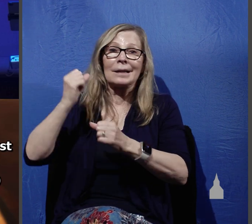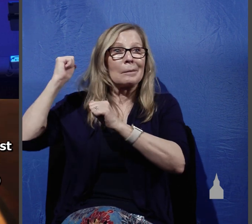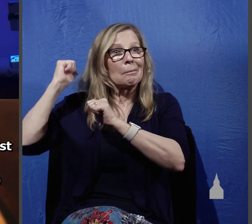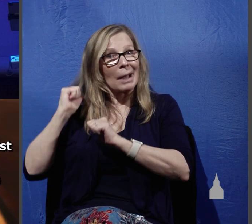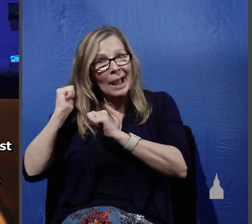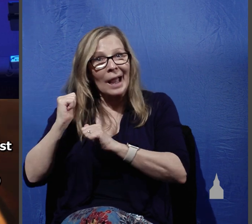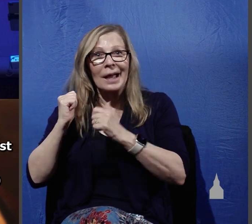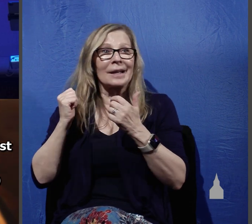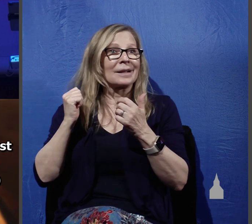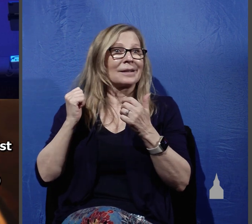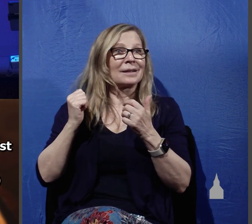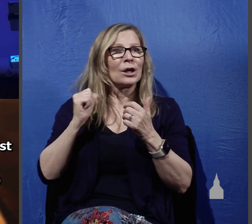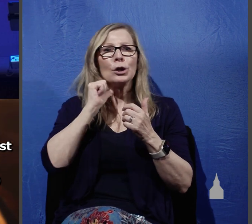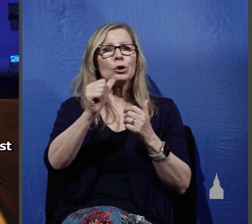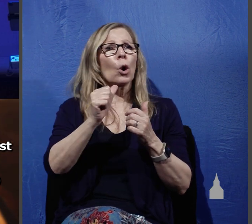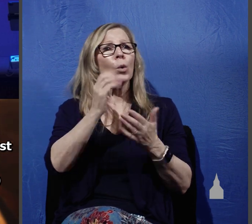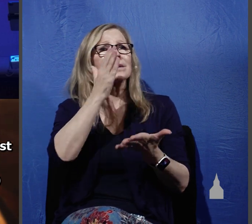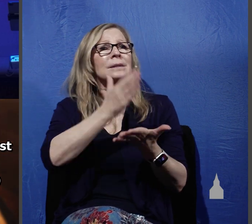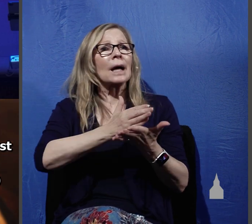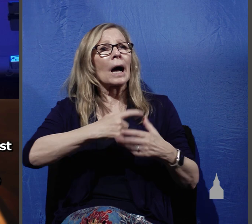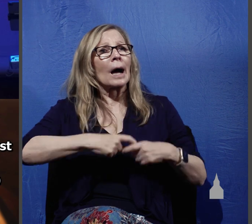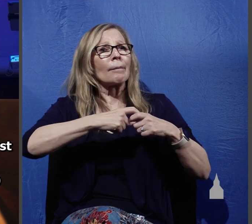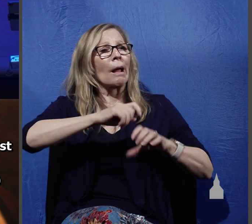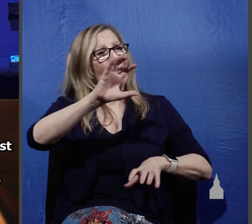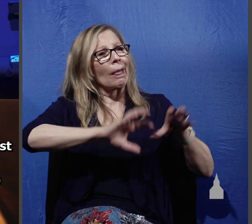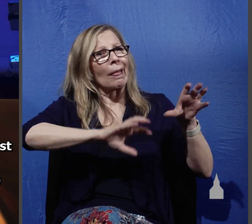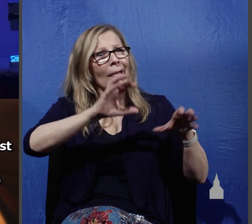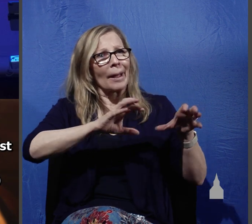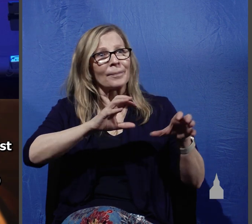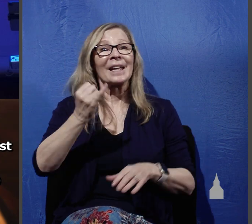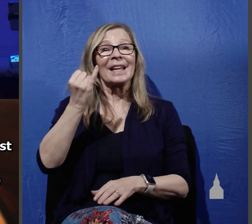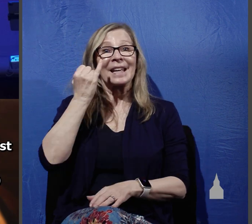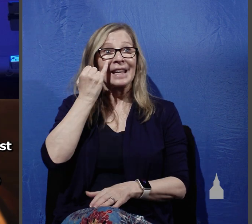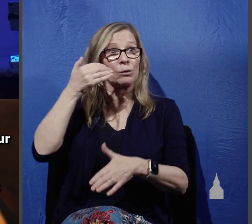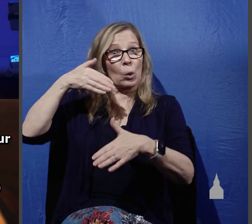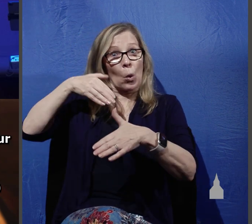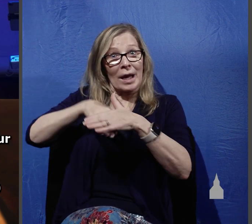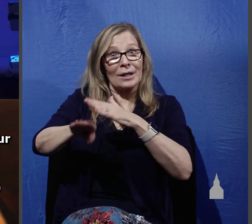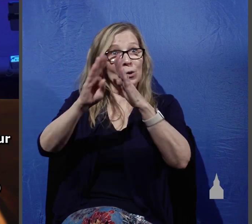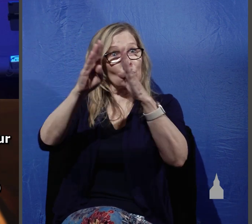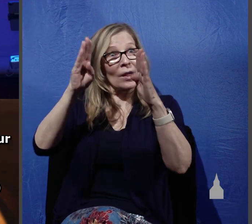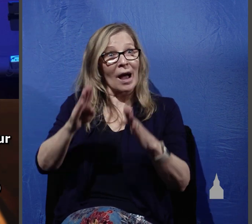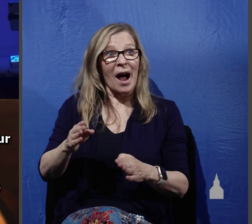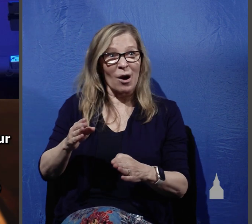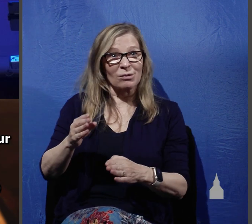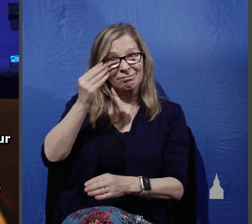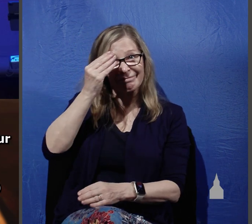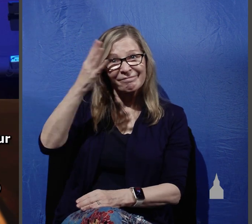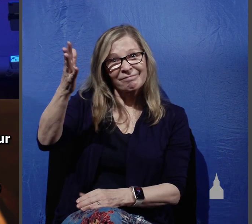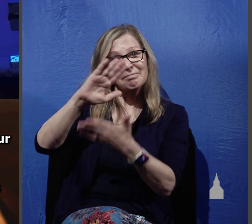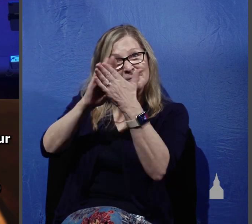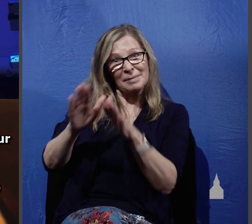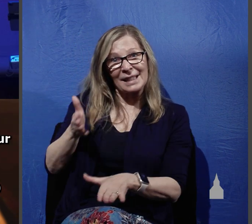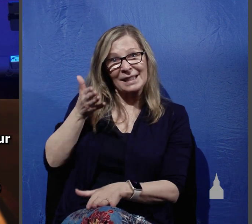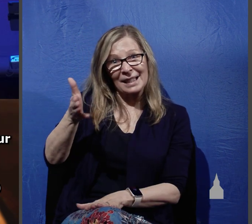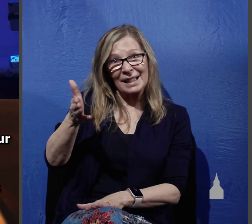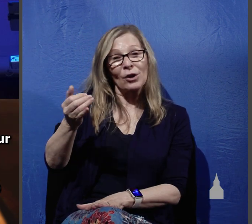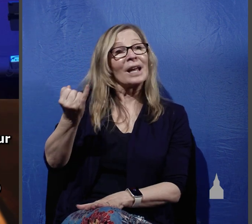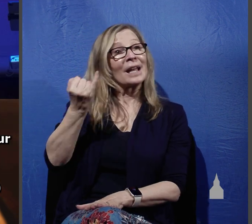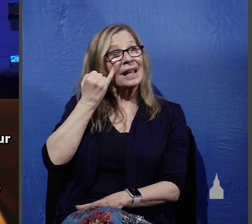house you enter, first say, peace be to this house. If a man of peace is there, your peace will rest on him, but if not, it will return to